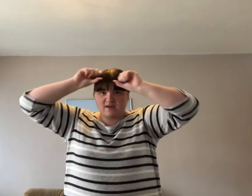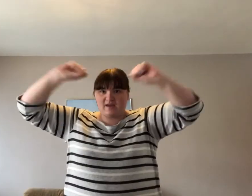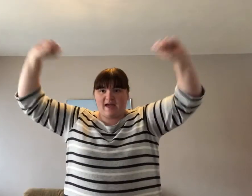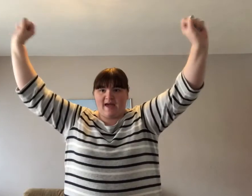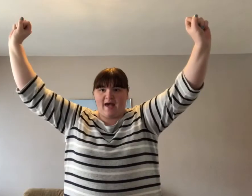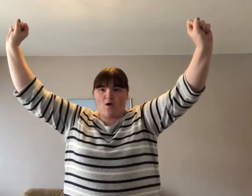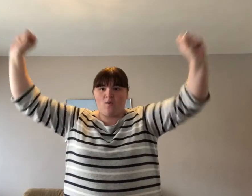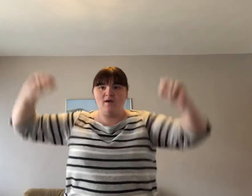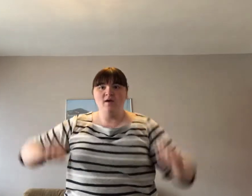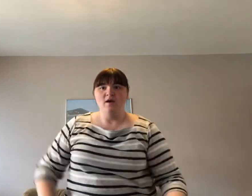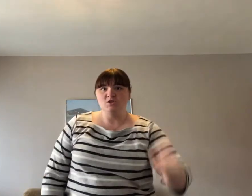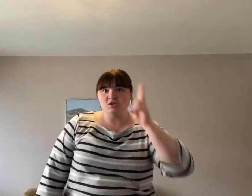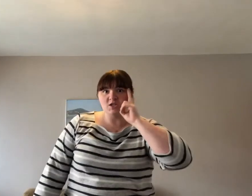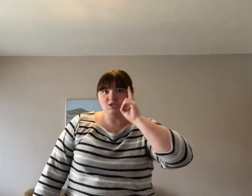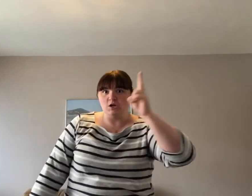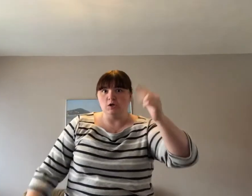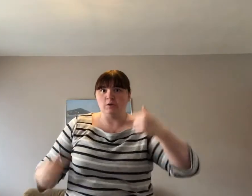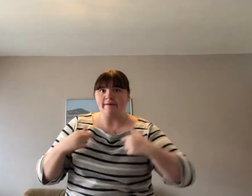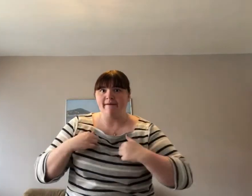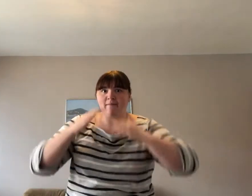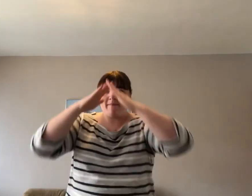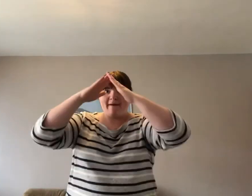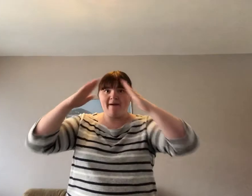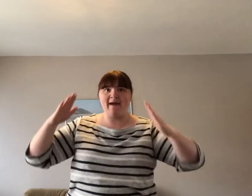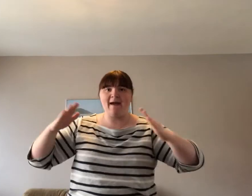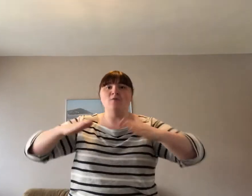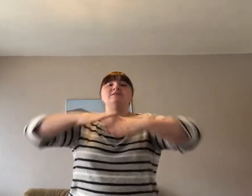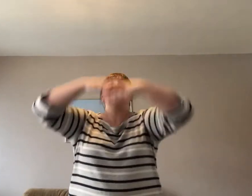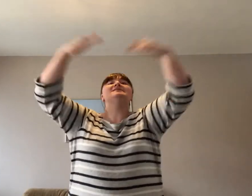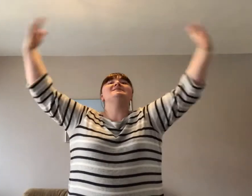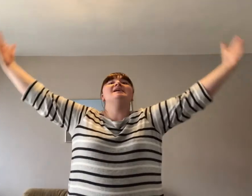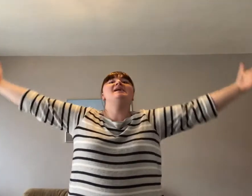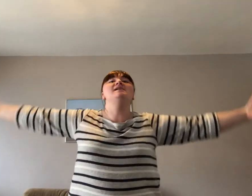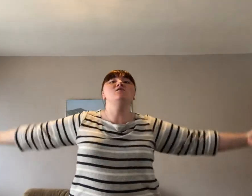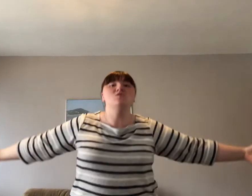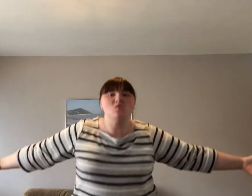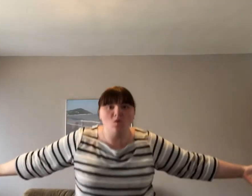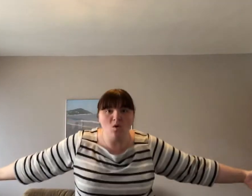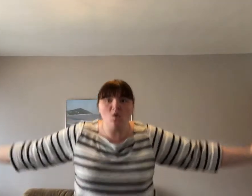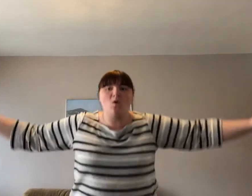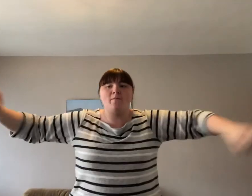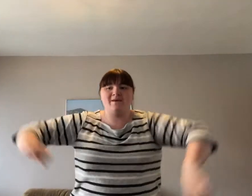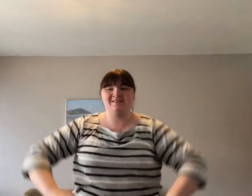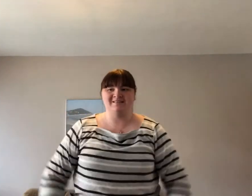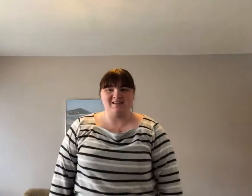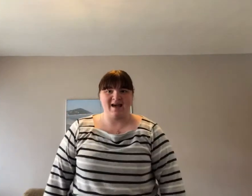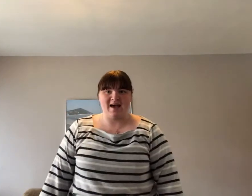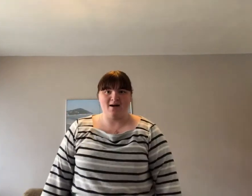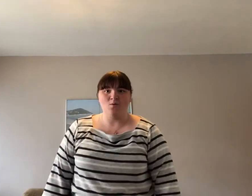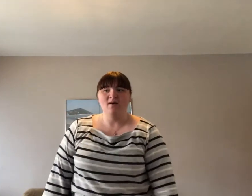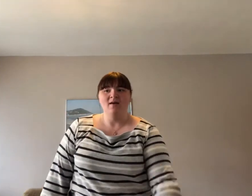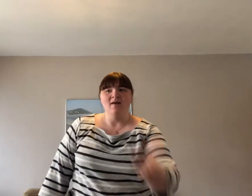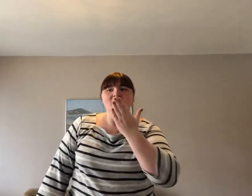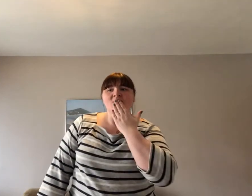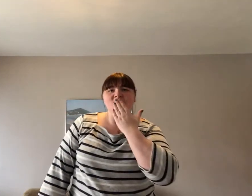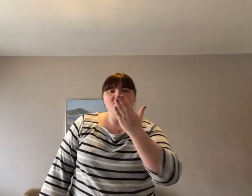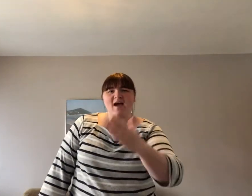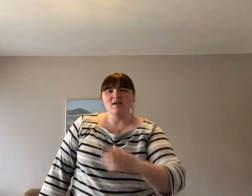cow. Just look at my house, it's enormous now. Thank